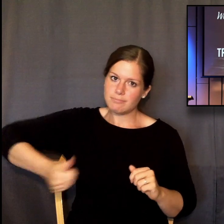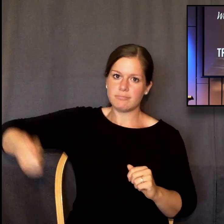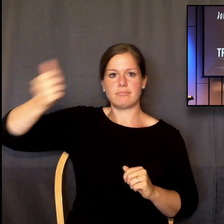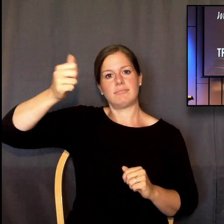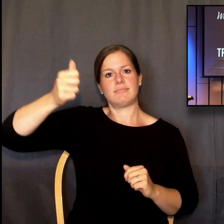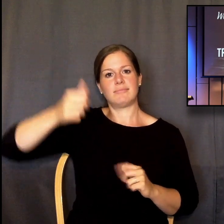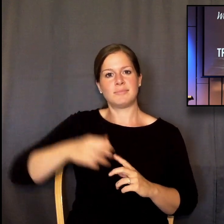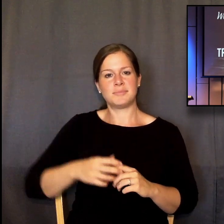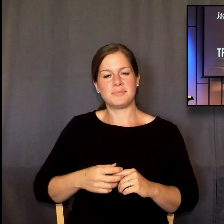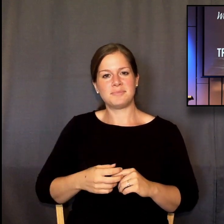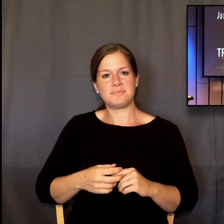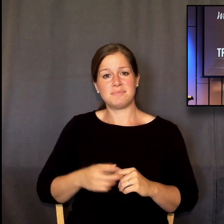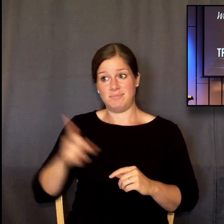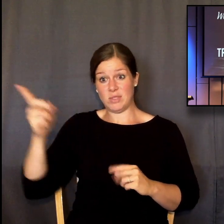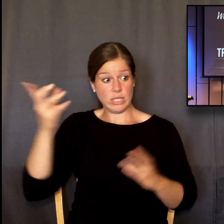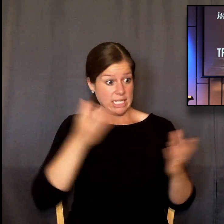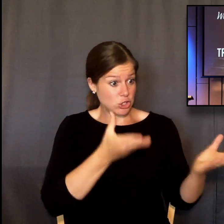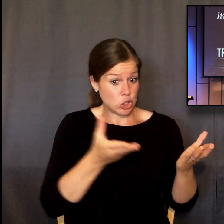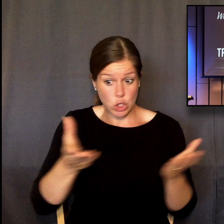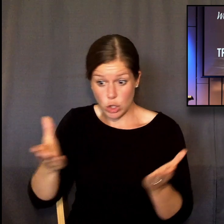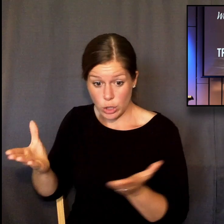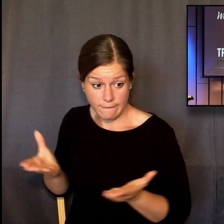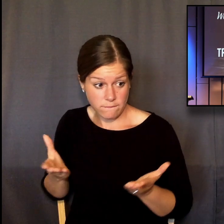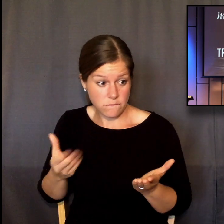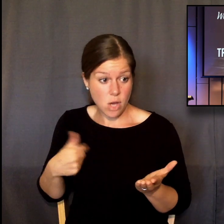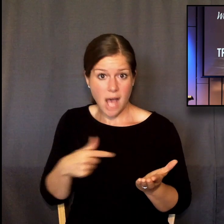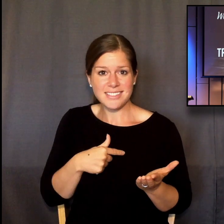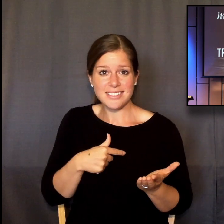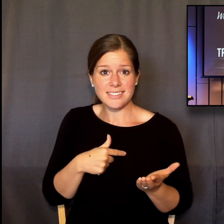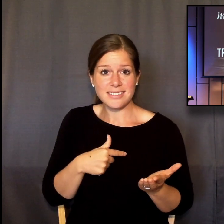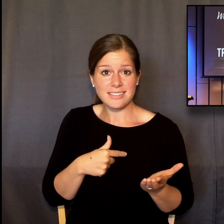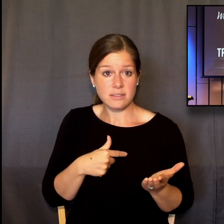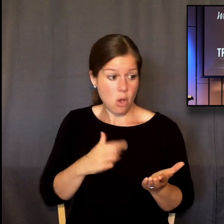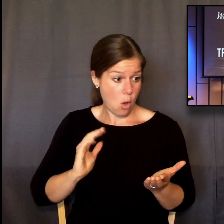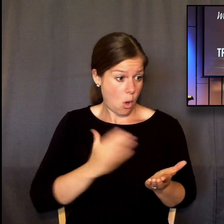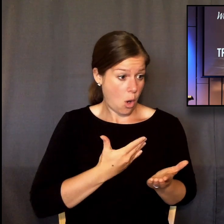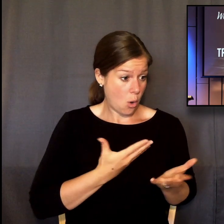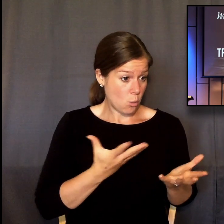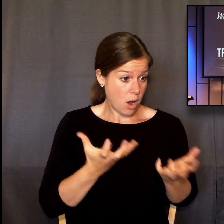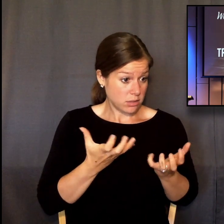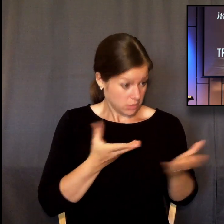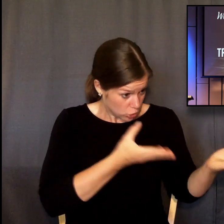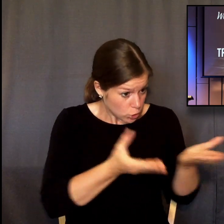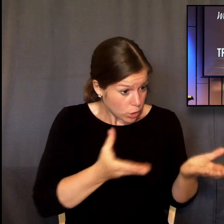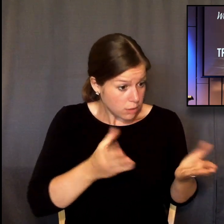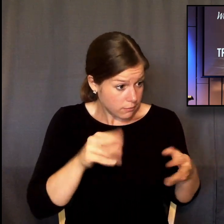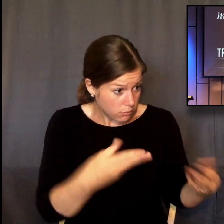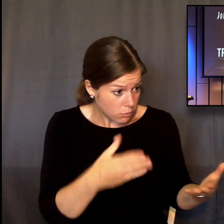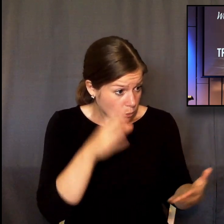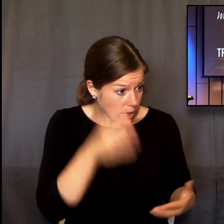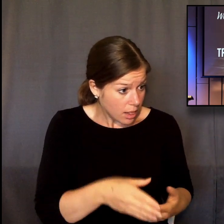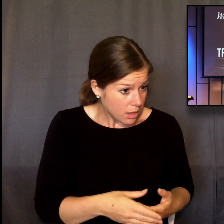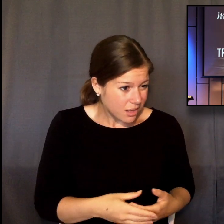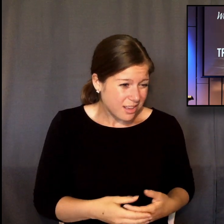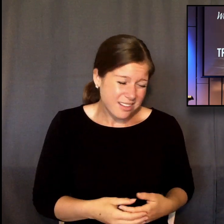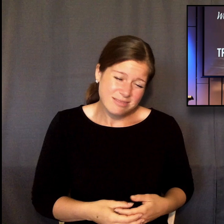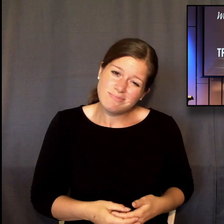working all things according to the plan of somebody else's, based on somebody else's desires. At first glance, this might be a little